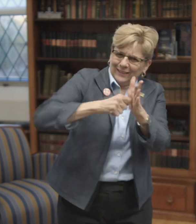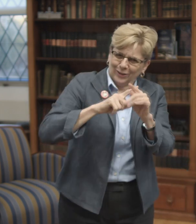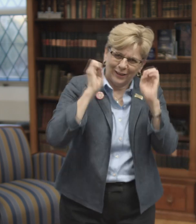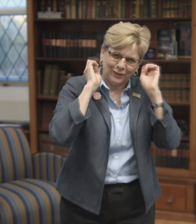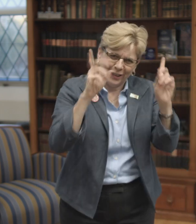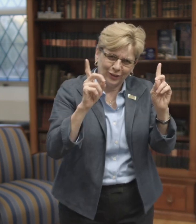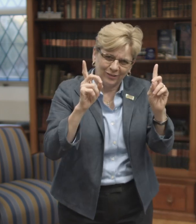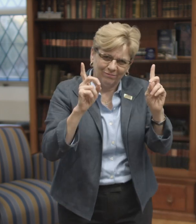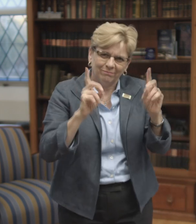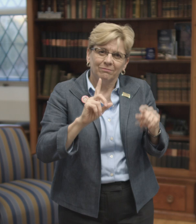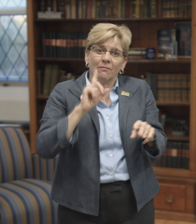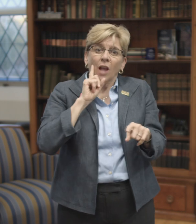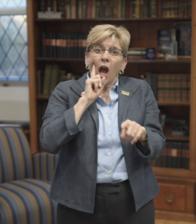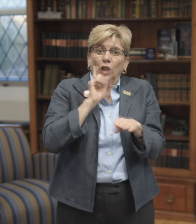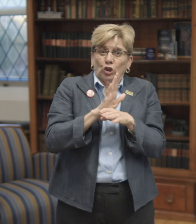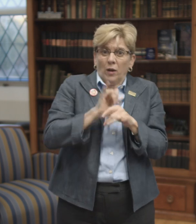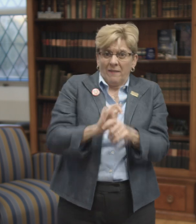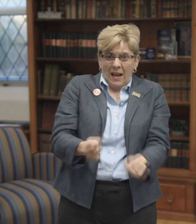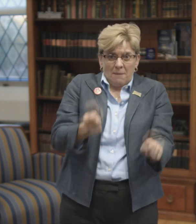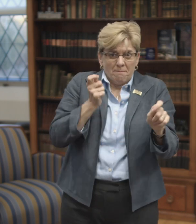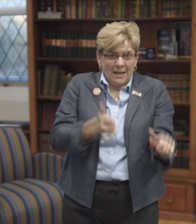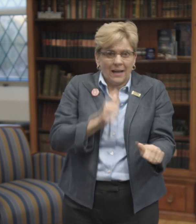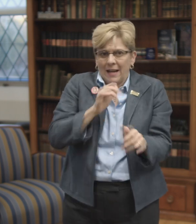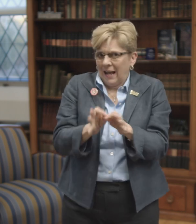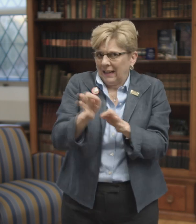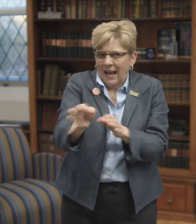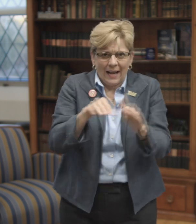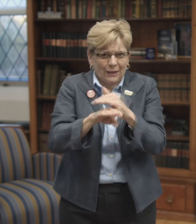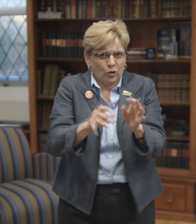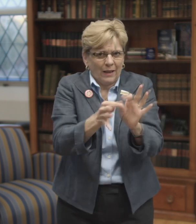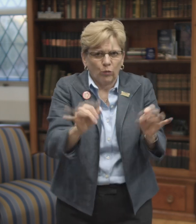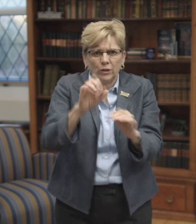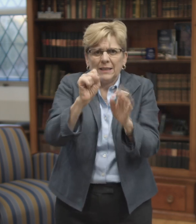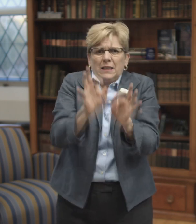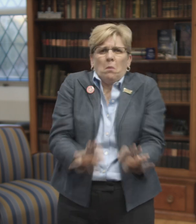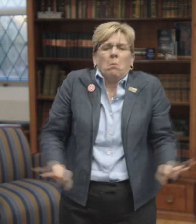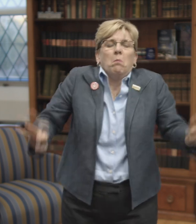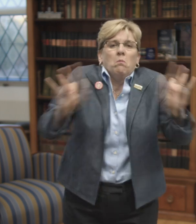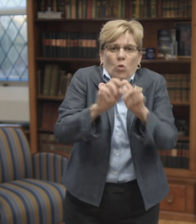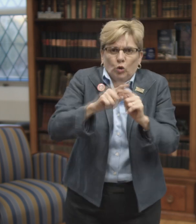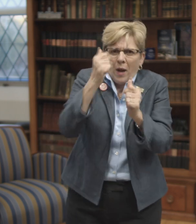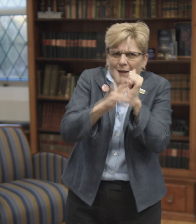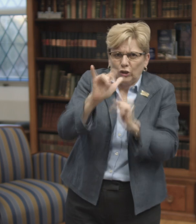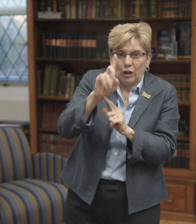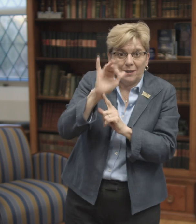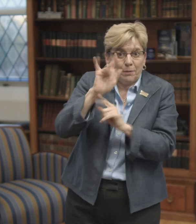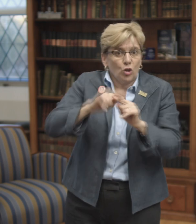know that language is key to education. Ensuring that immediate and not-delayed access to language is so very